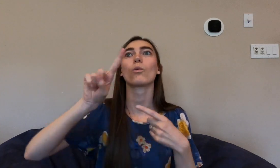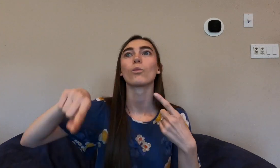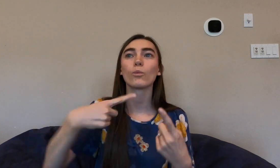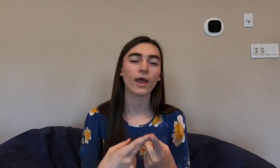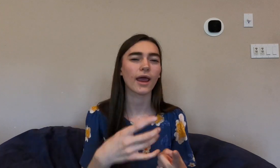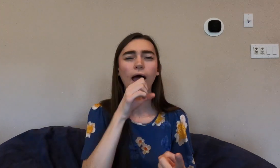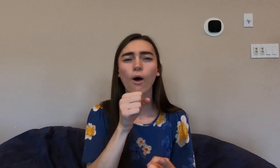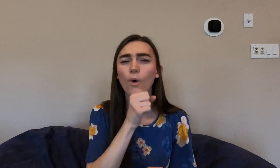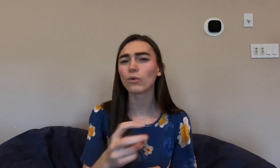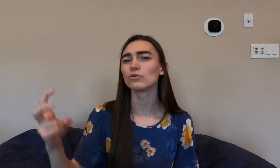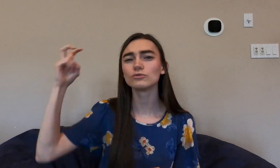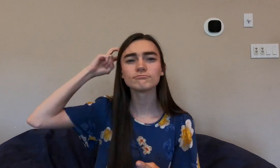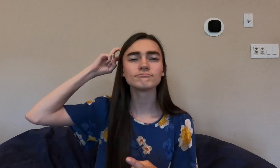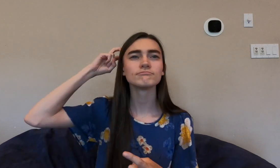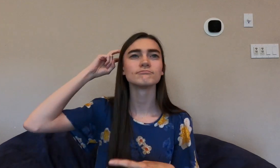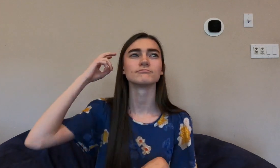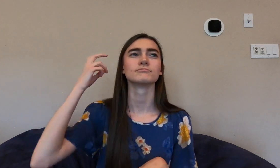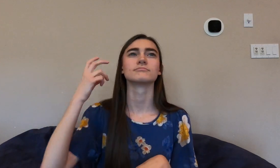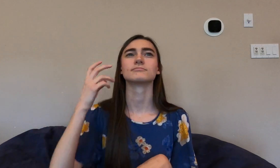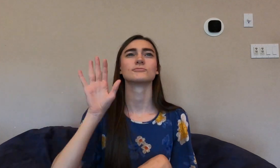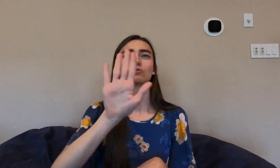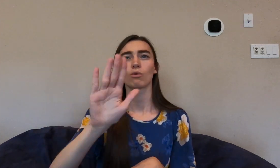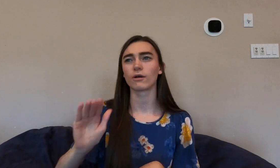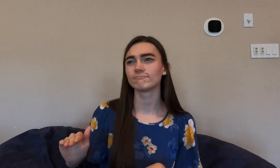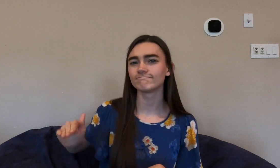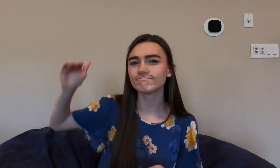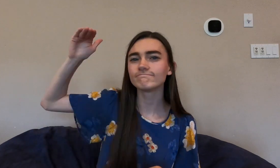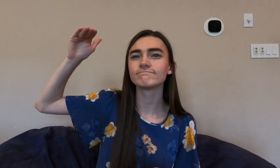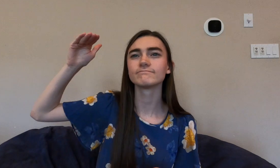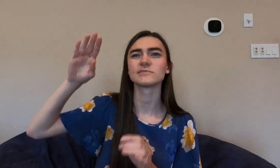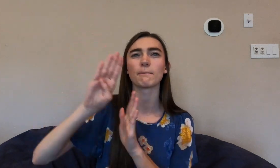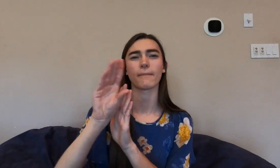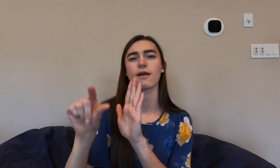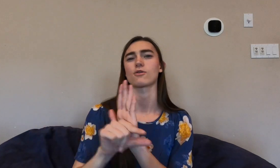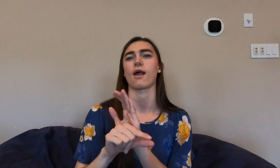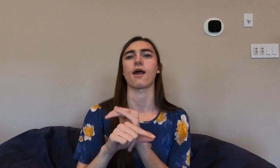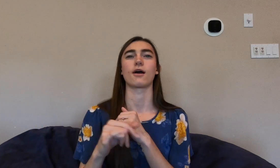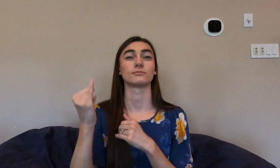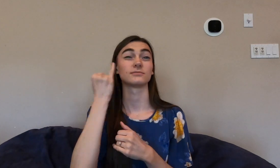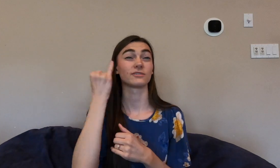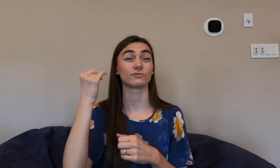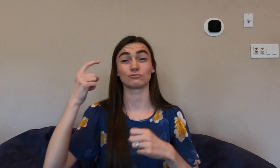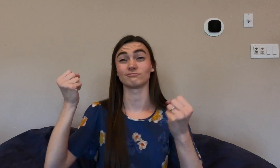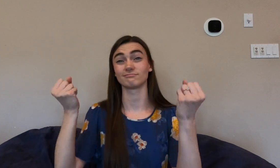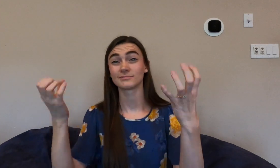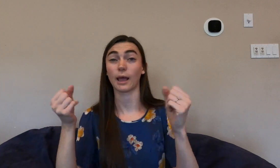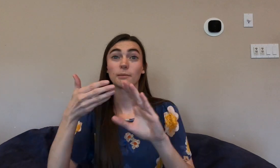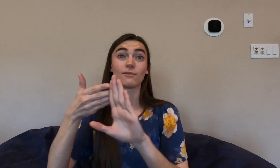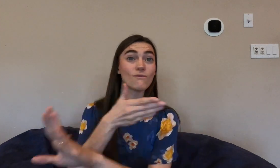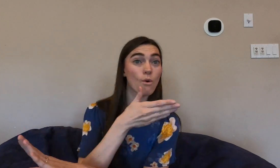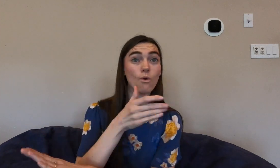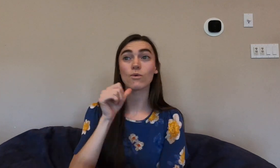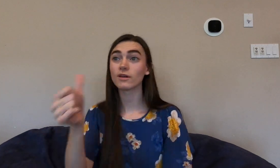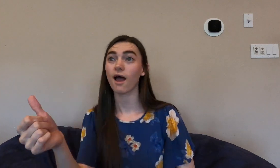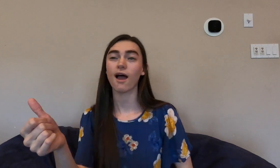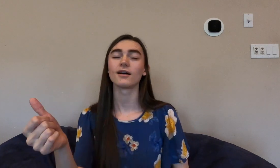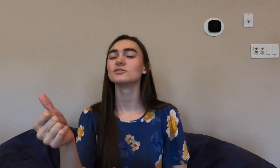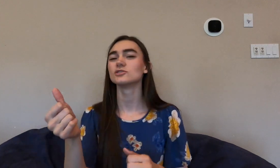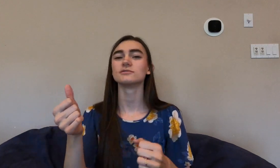Like when, how old you were when you got it, your upbringing, your background, if you sign beforehand